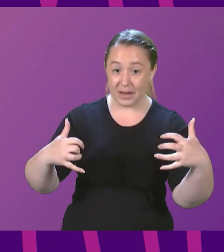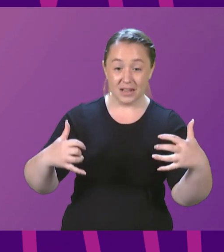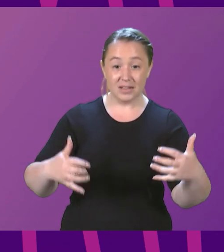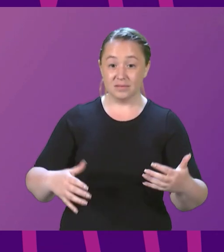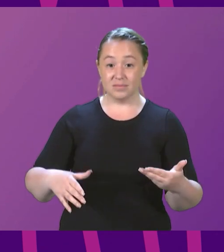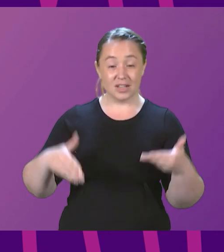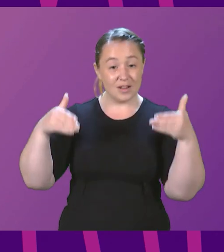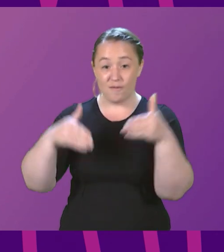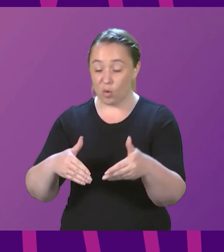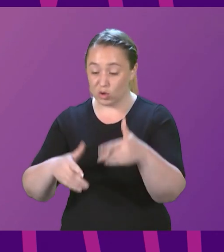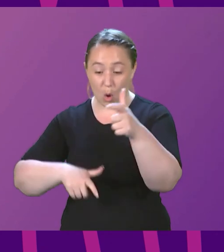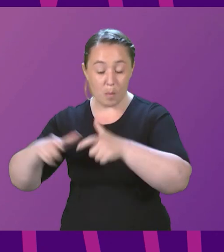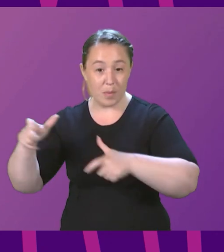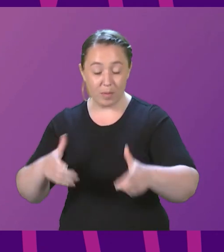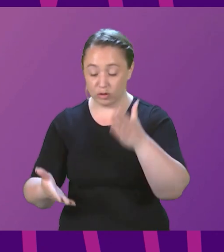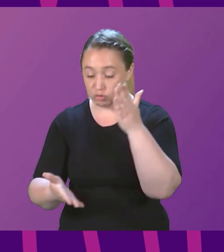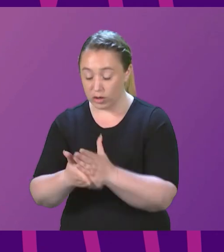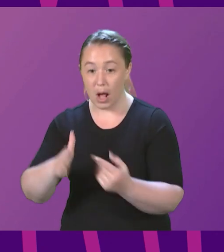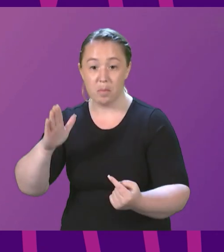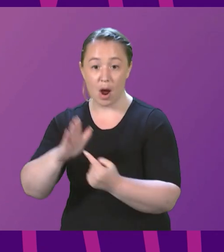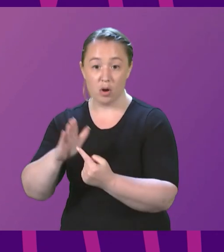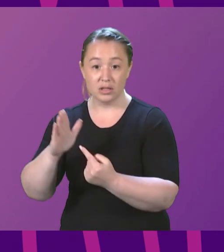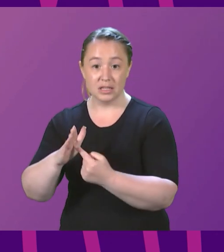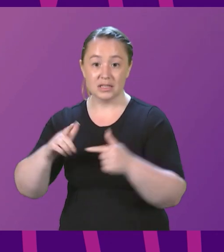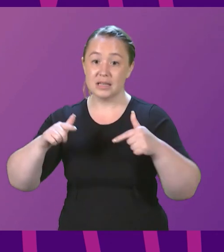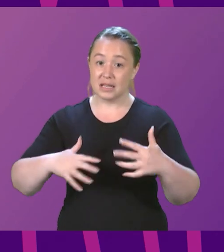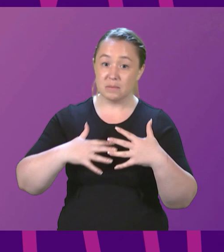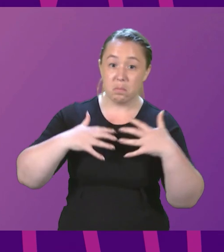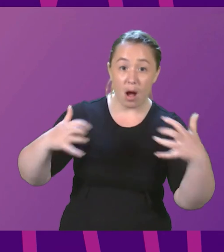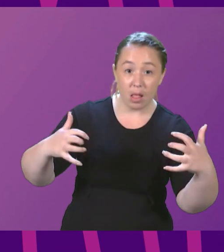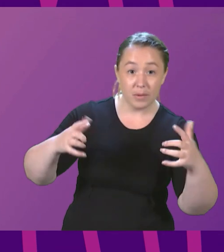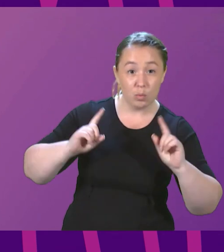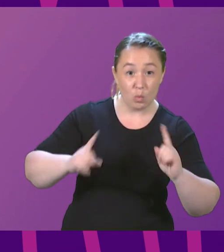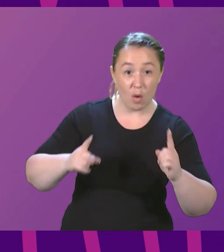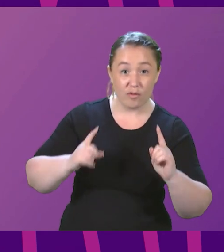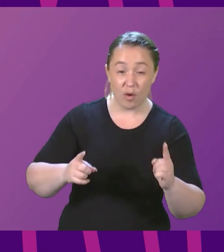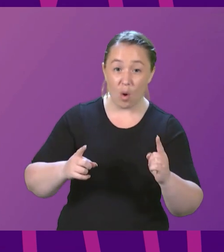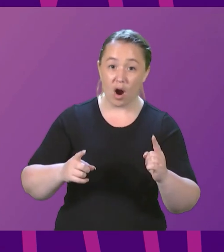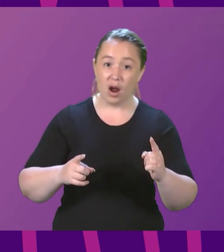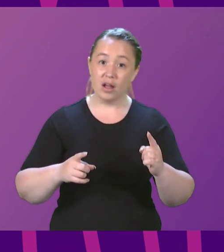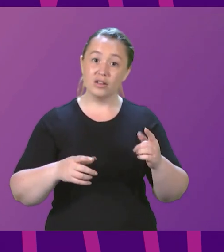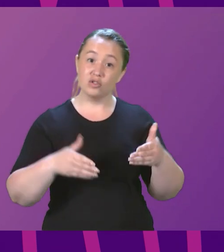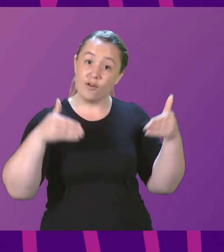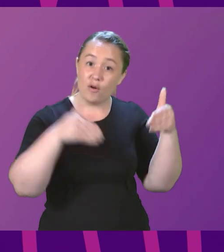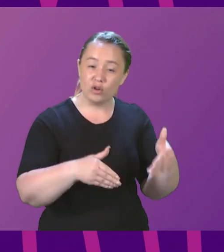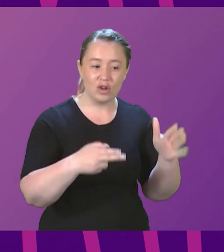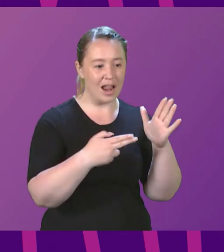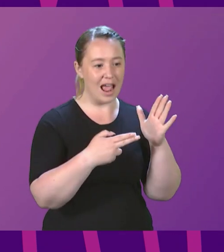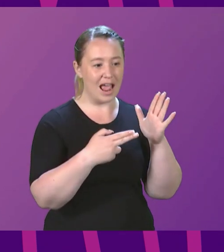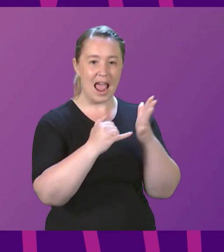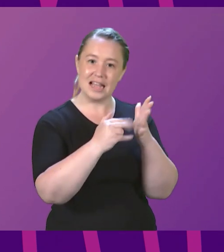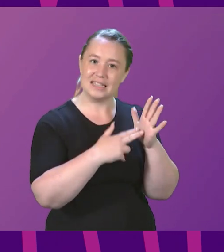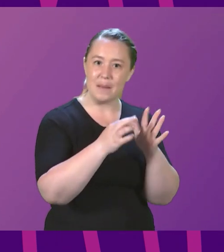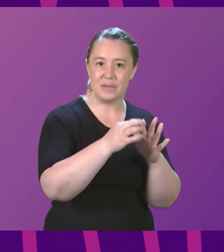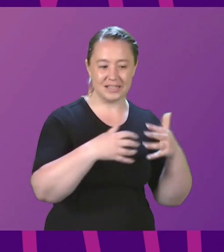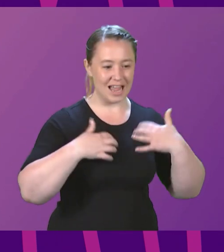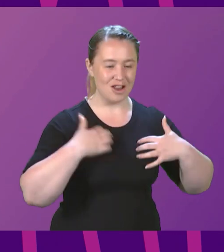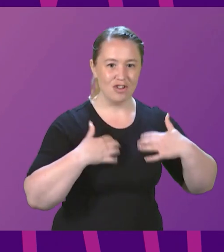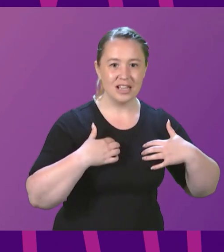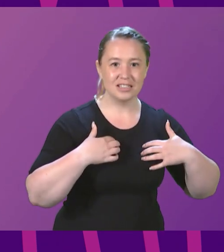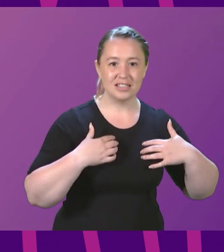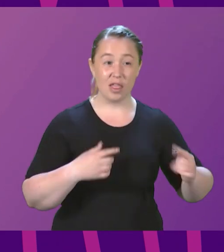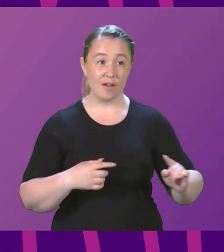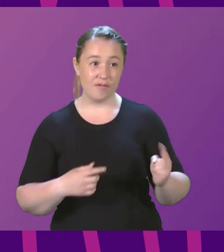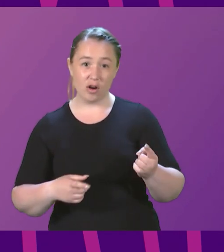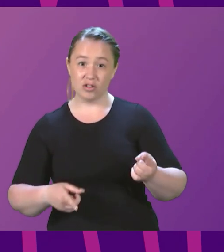people's real priorities. A parliament that only exists to further the SNP's interests. A do-nothing parliament with a first minister